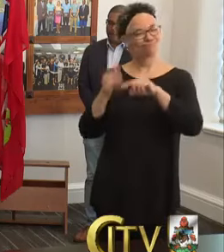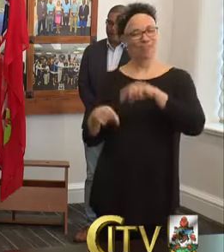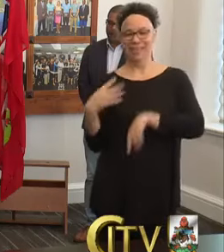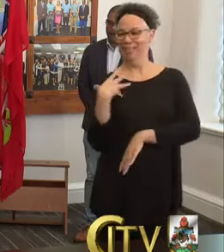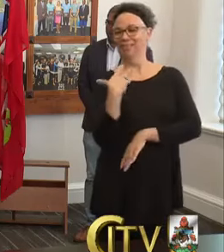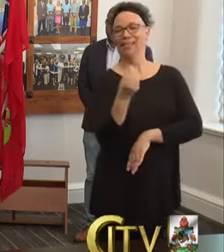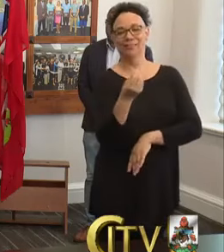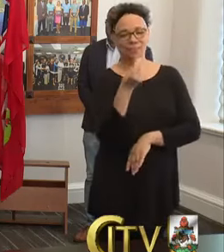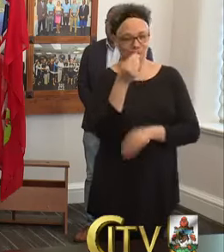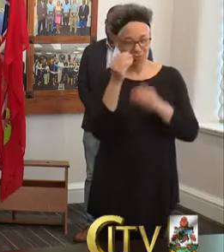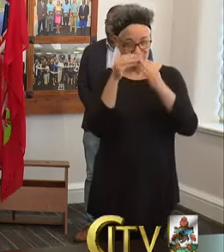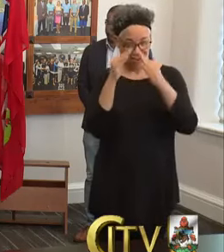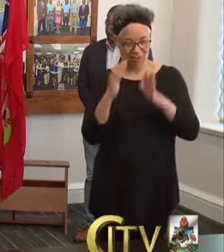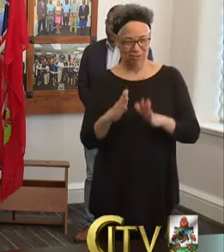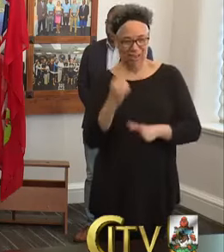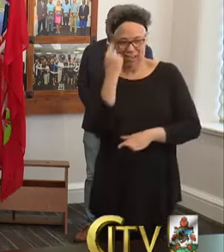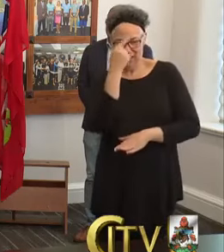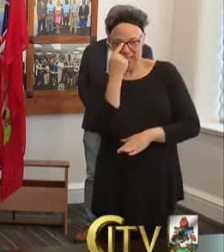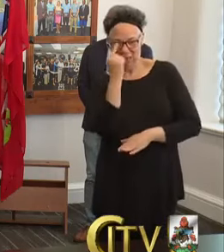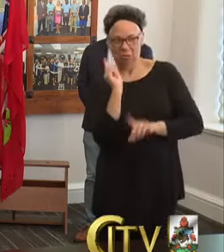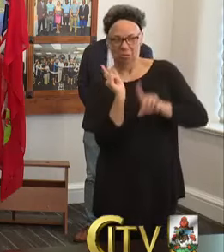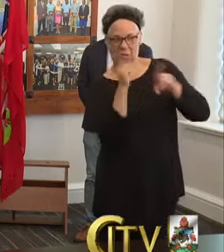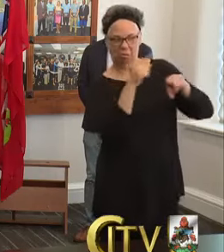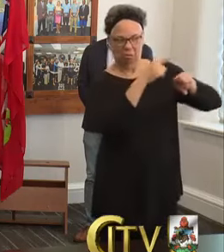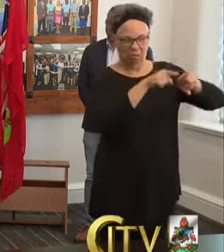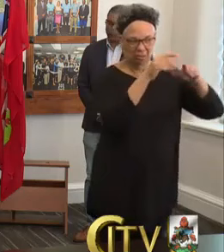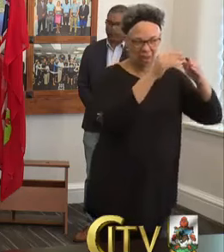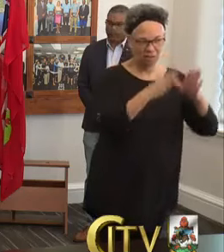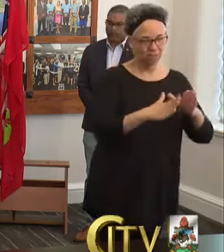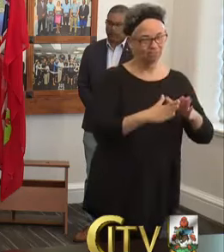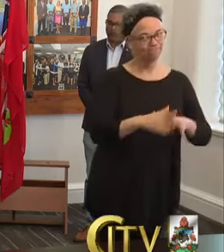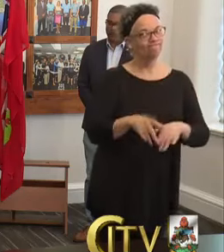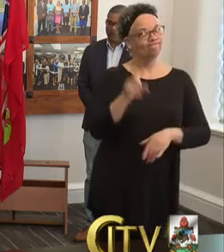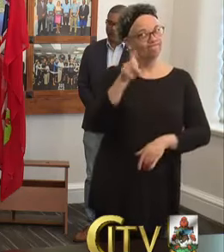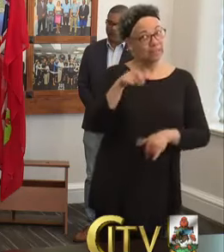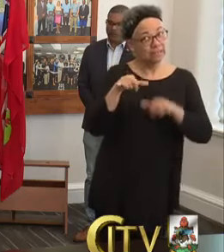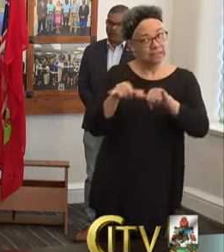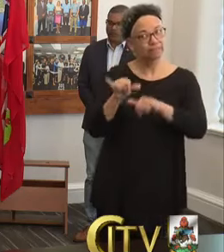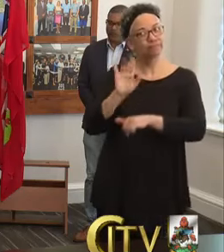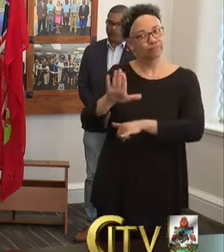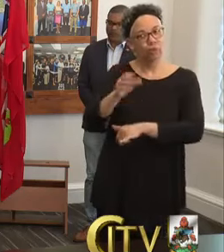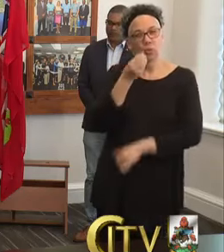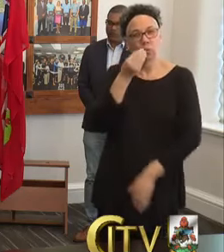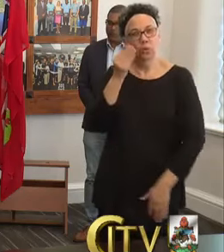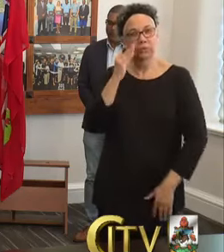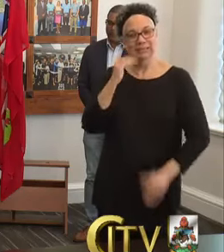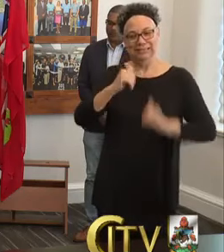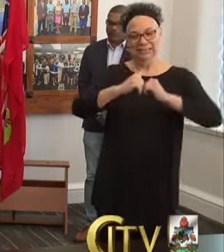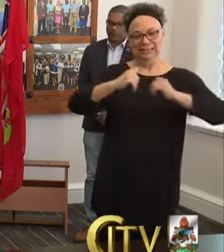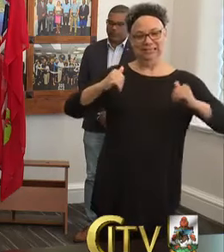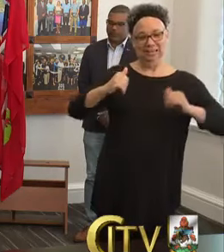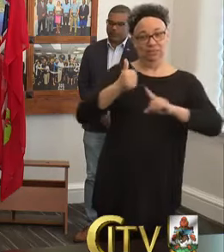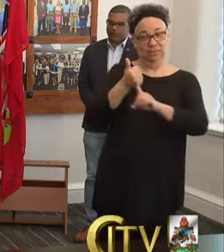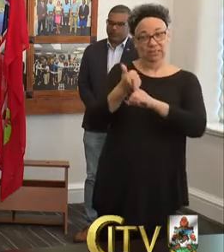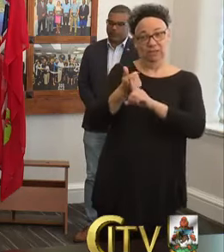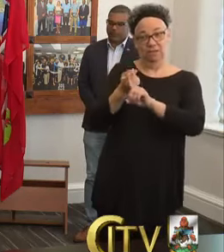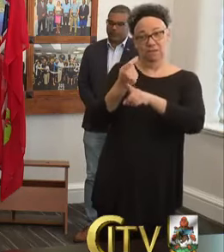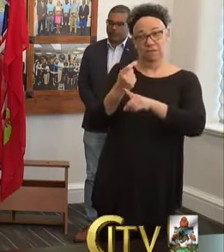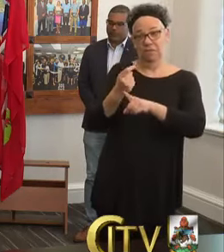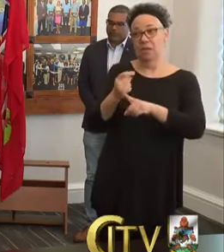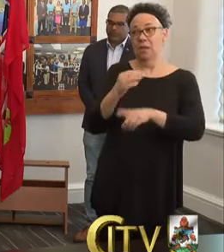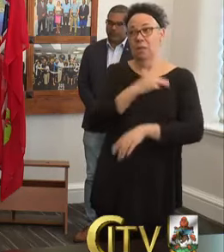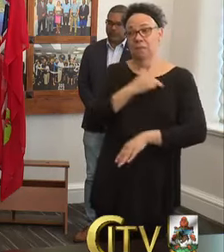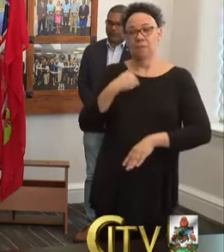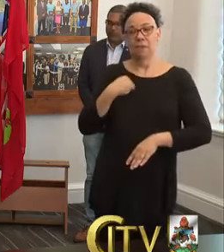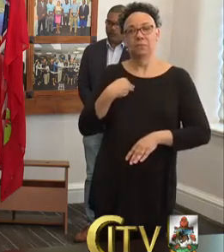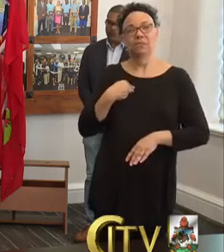quarantine inside of another residence. You must stay at home, separate yourself from others in your household, and if possible, use